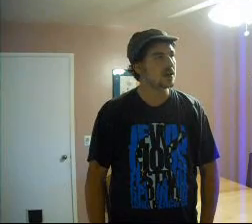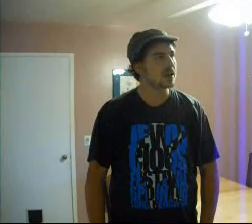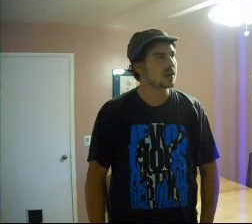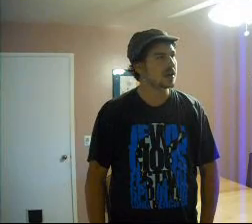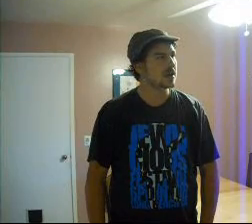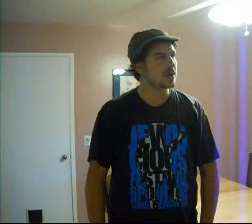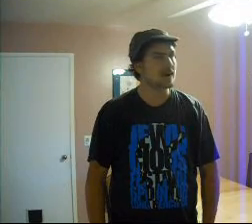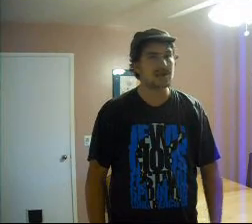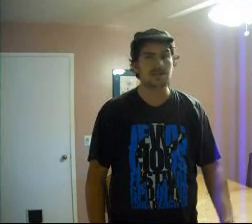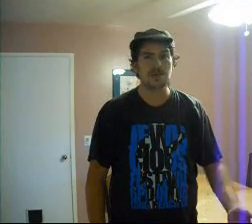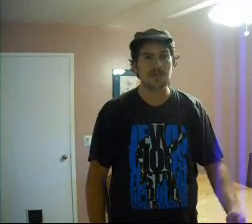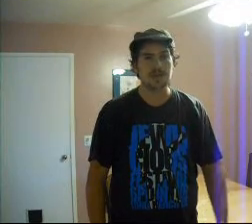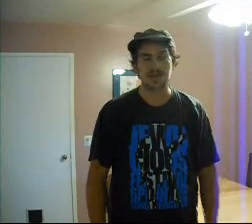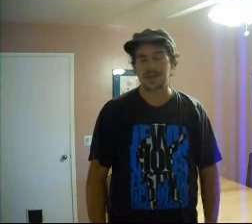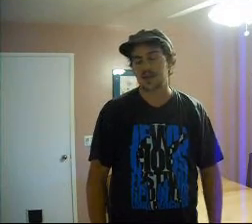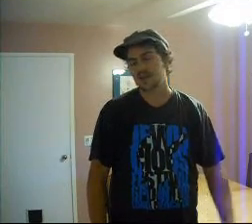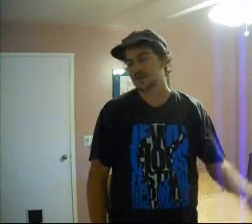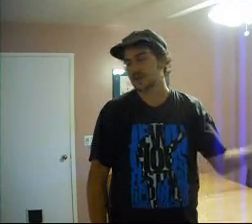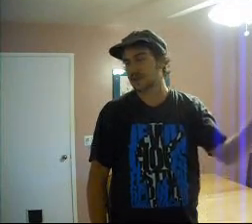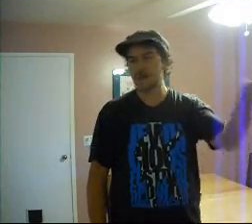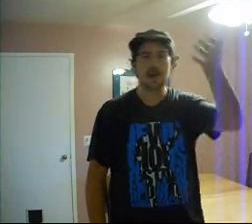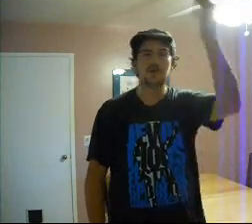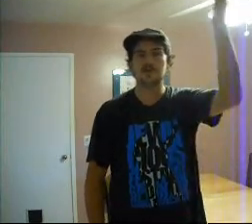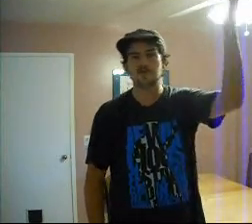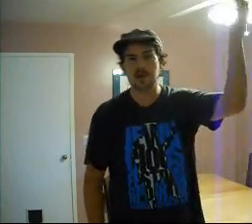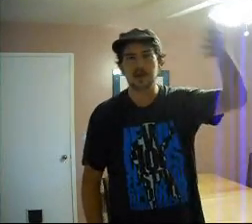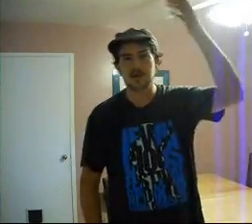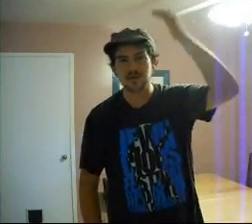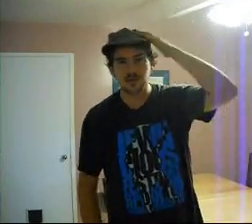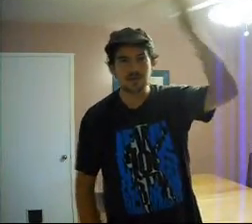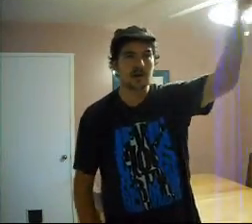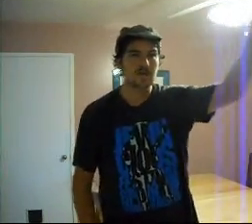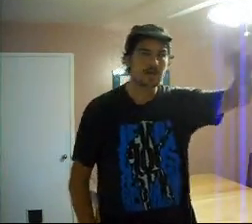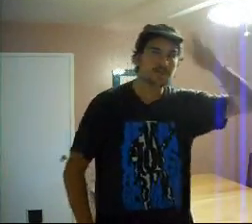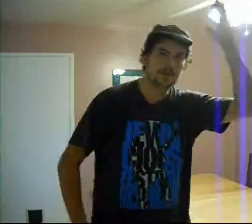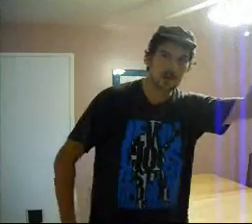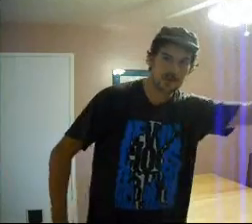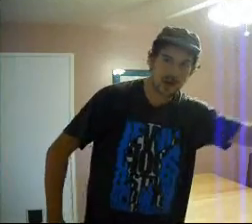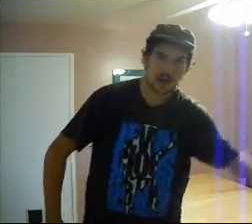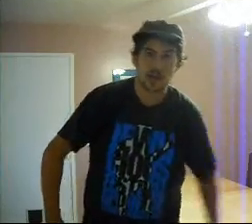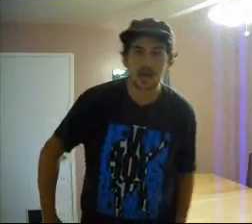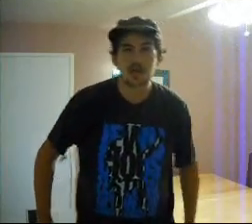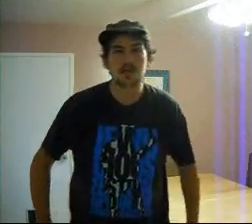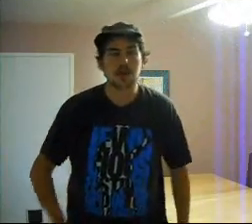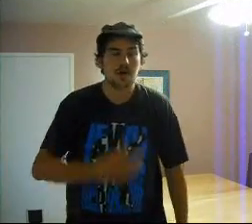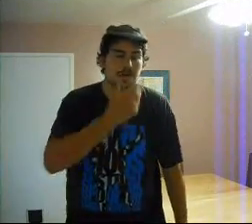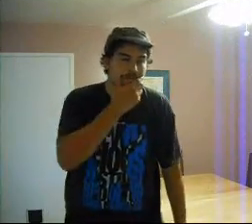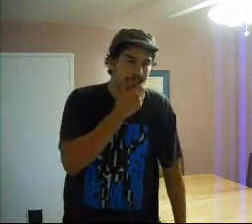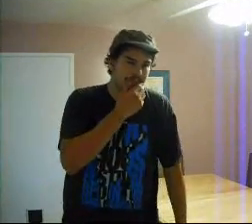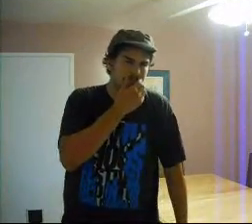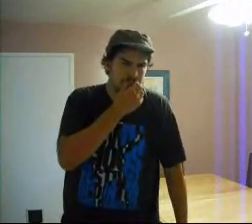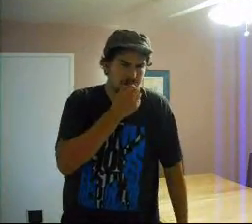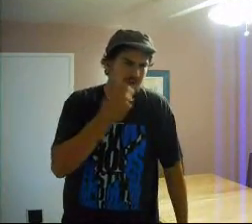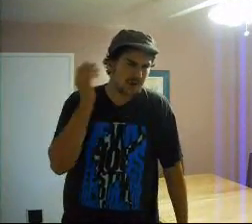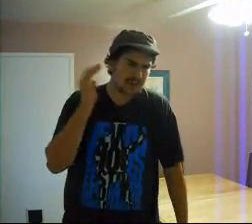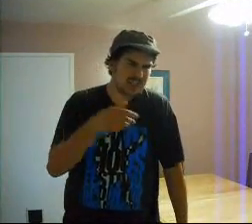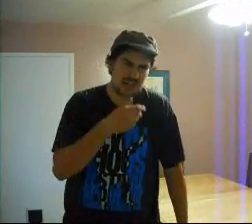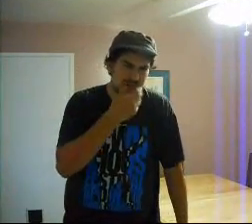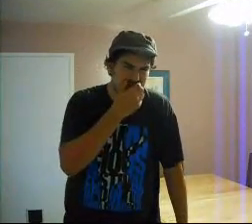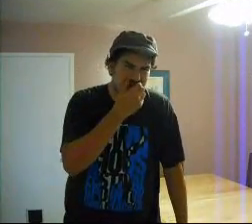Yom HaTzimut. And I'm thinking like I don't know. Extra prayers. Whatever. Give me a break. Fine. Yeah. So. Avol Tzimut. Like I don't